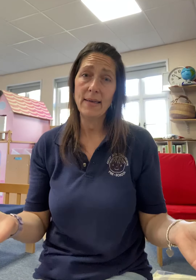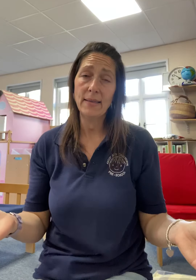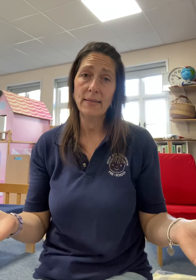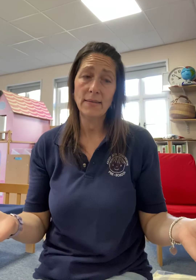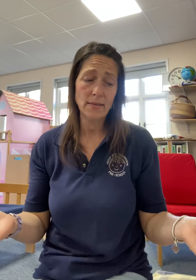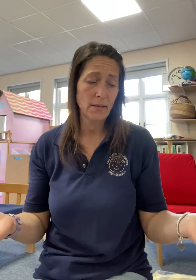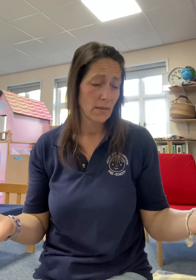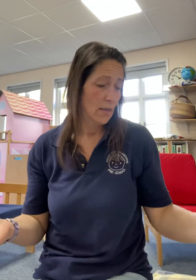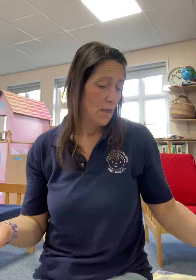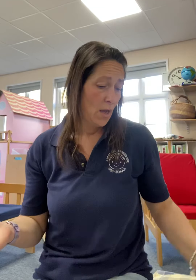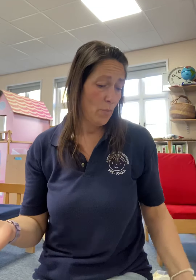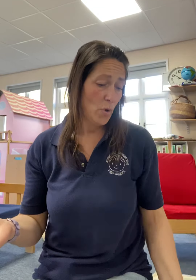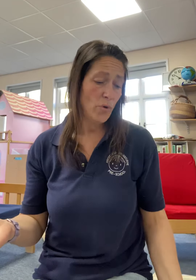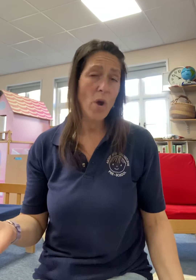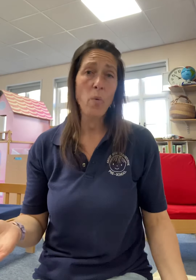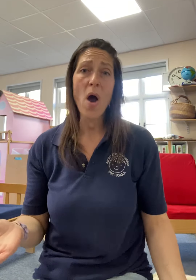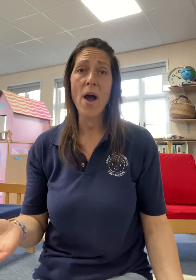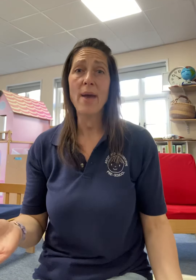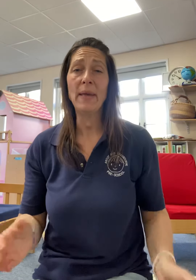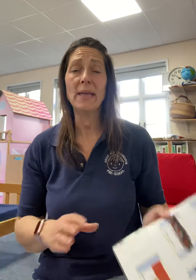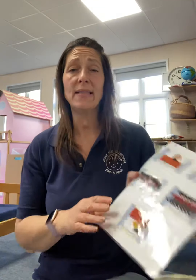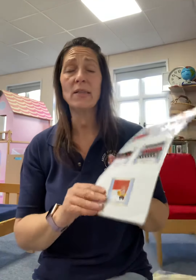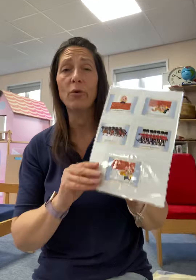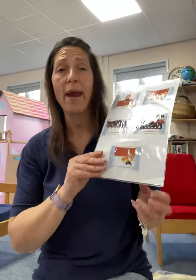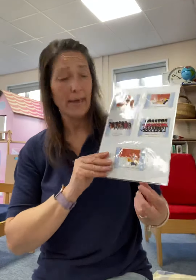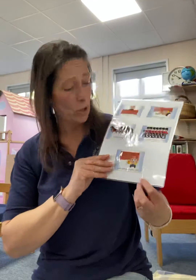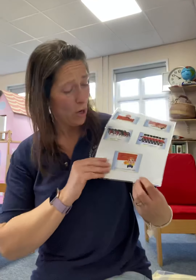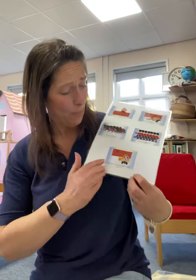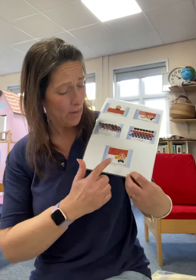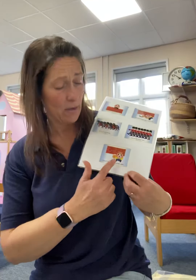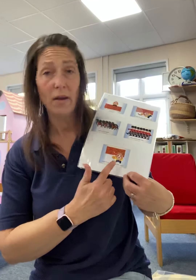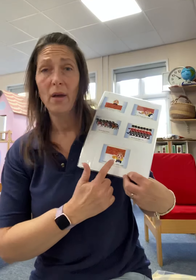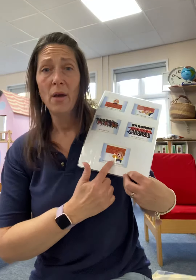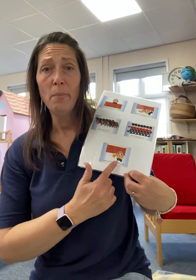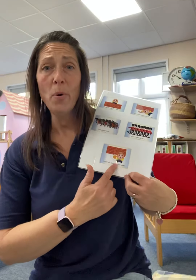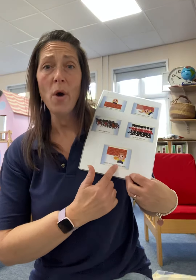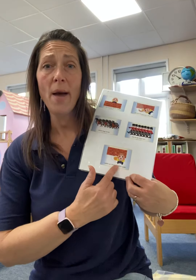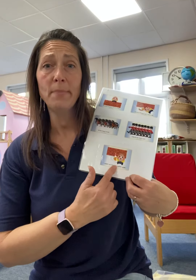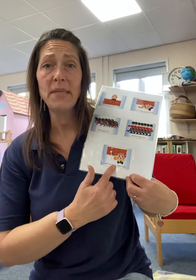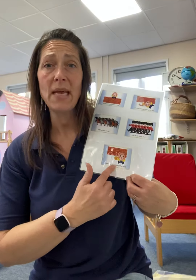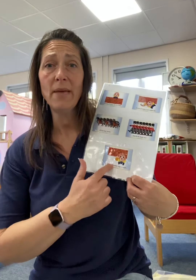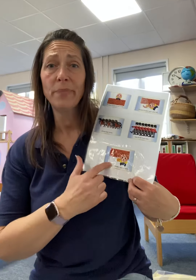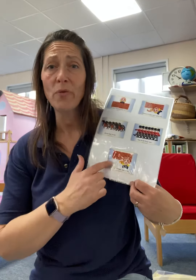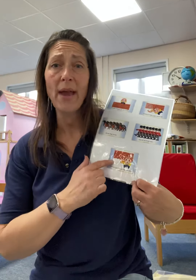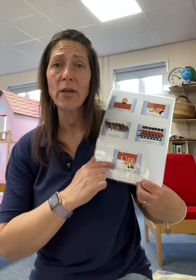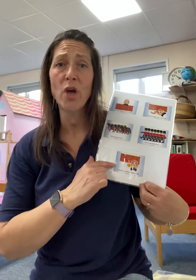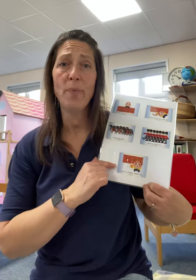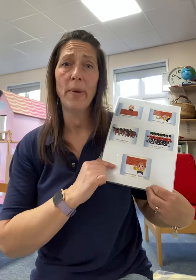And we all know why. Because he's cracked open. Poor Humpty. Cracked open.